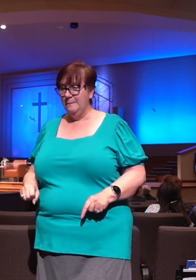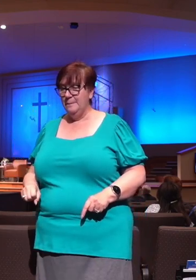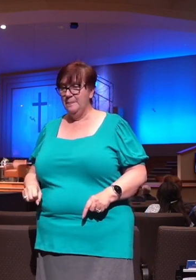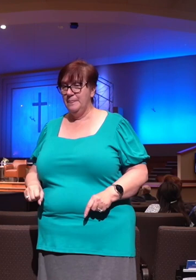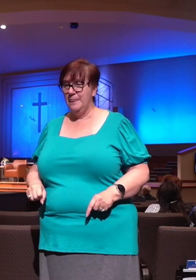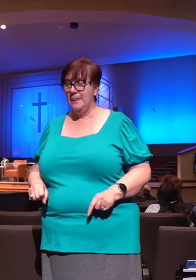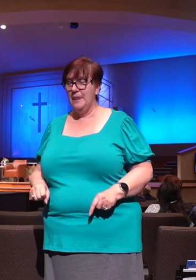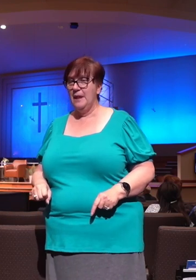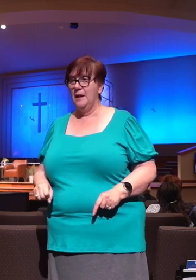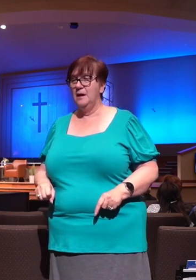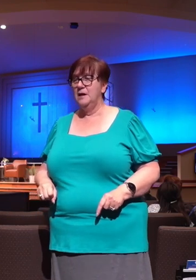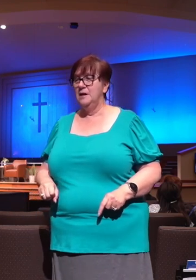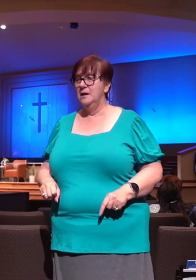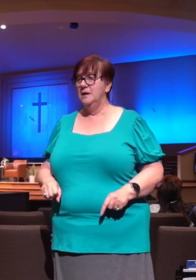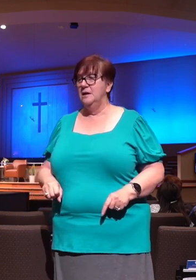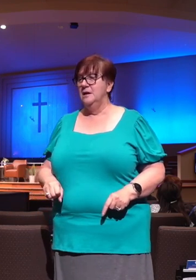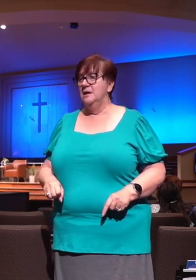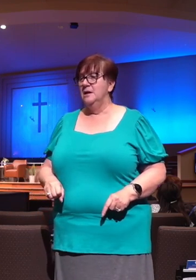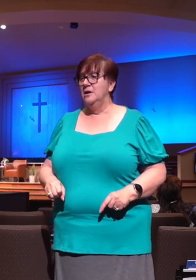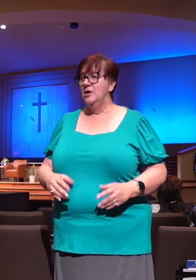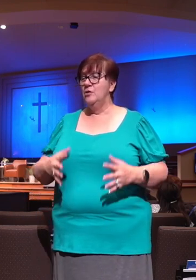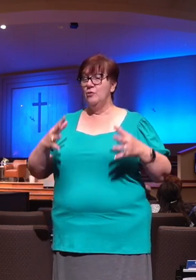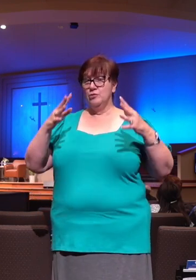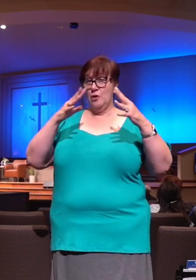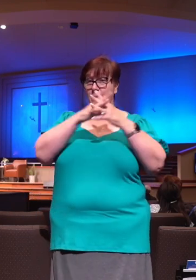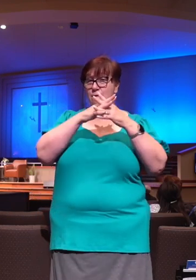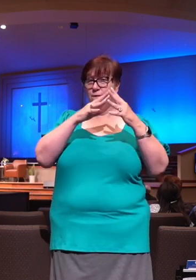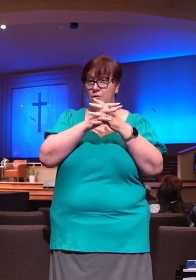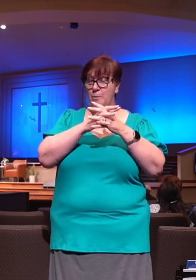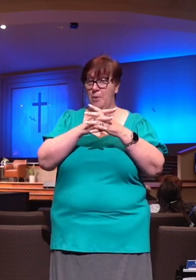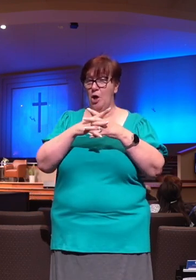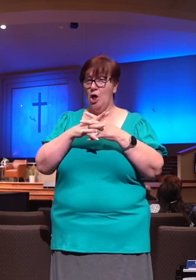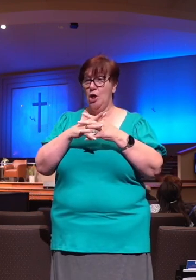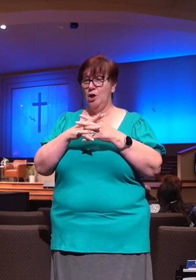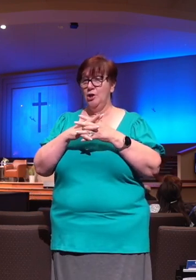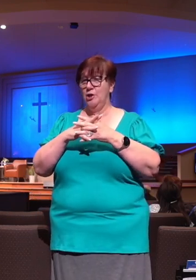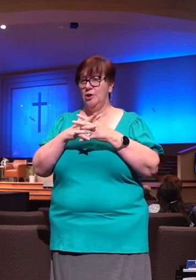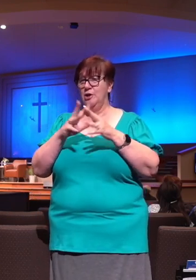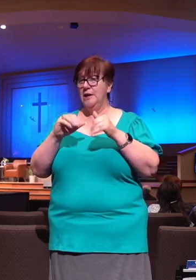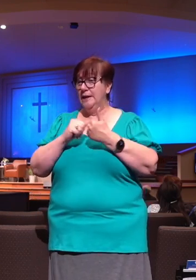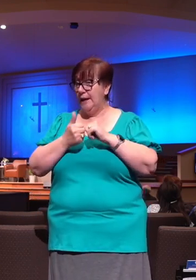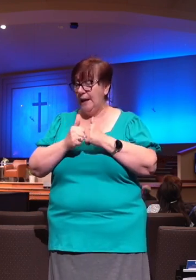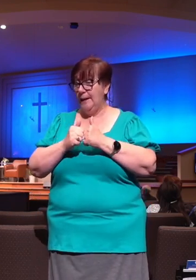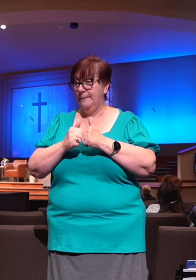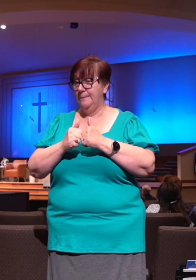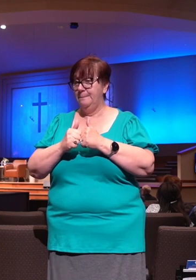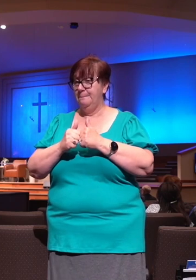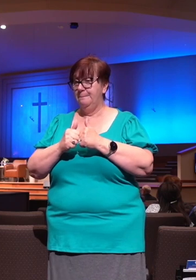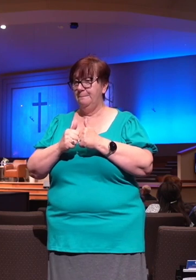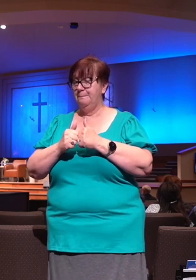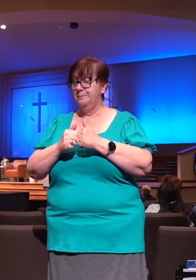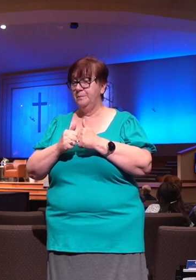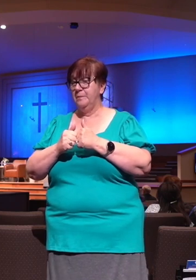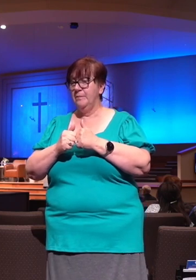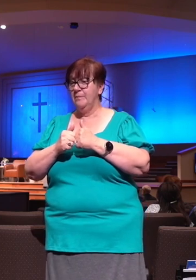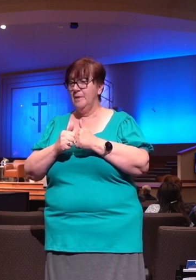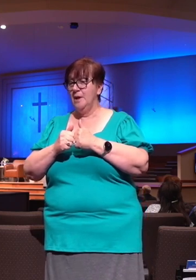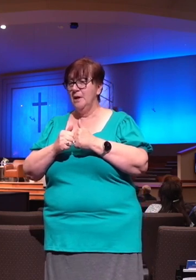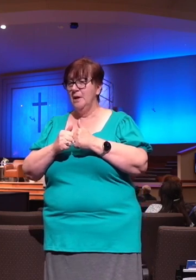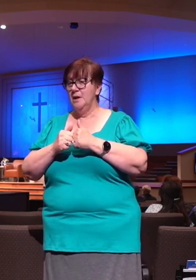Cowboys played the Pittsburgh Steelers in the Super Bowl. And during the height of this campaign that everyone, at least everyone here at school was